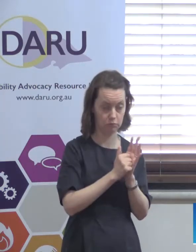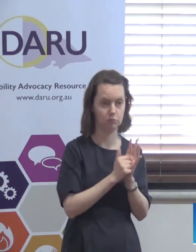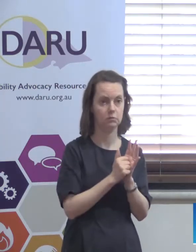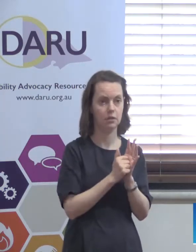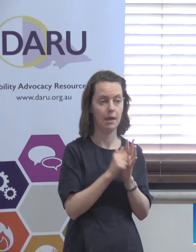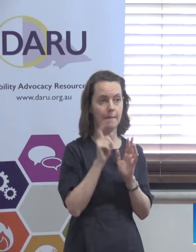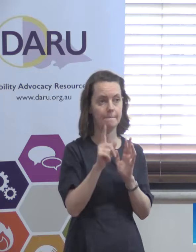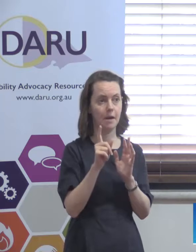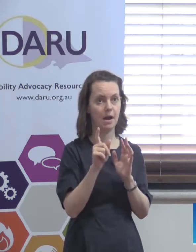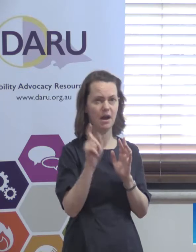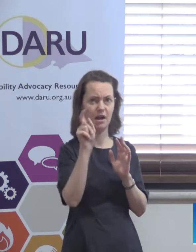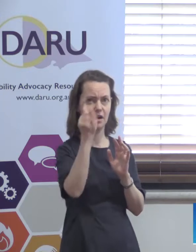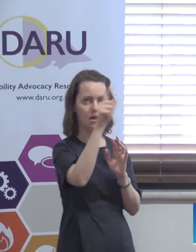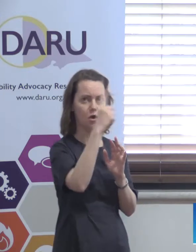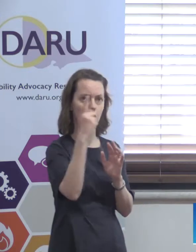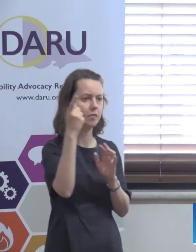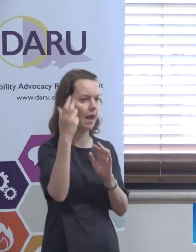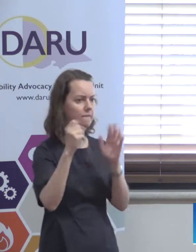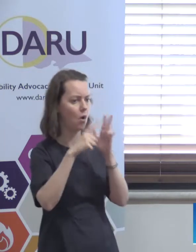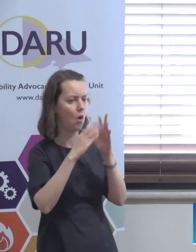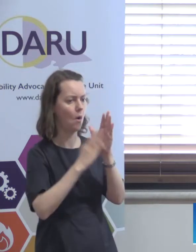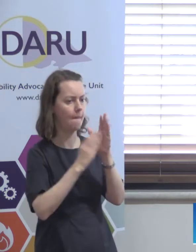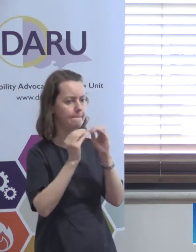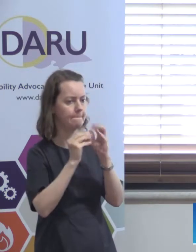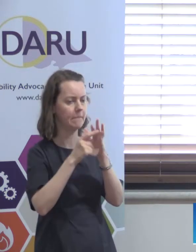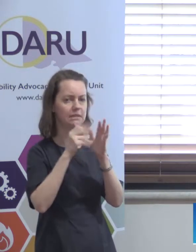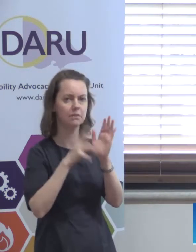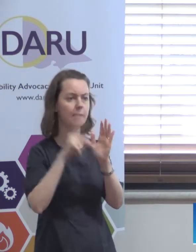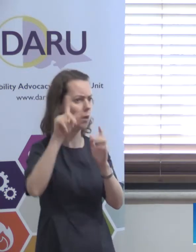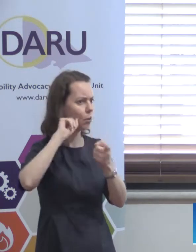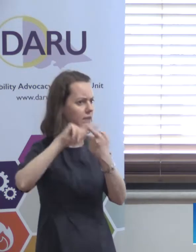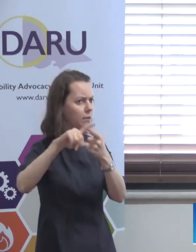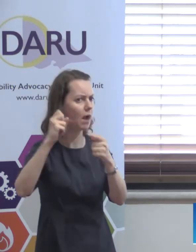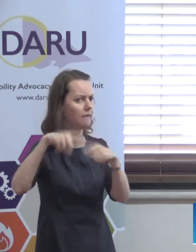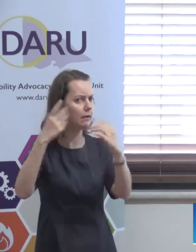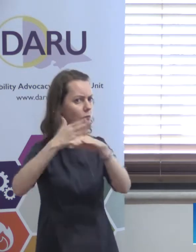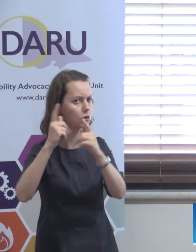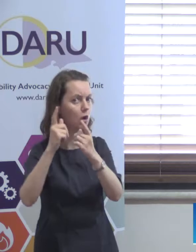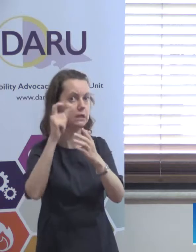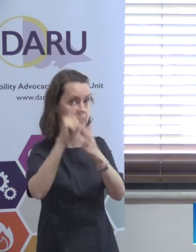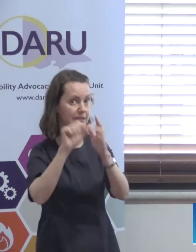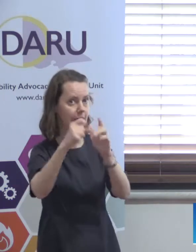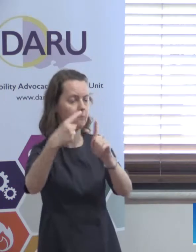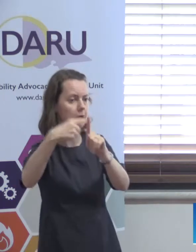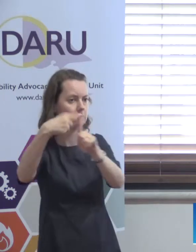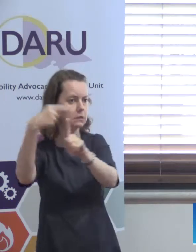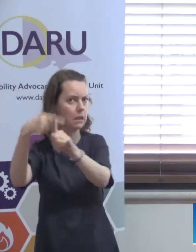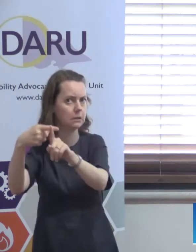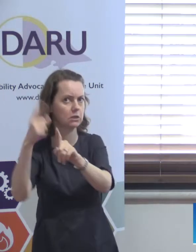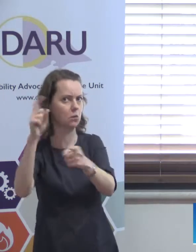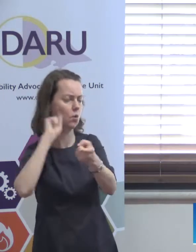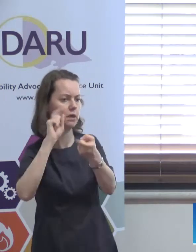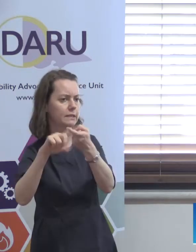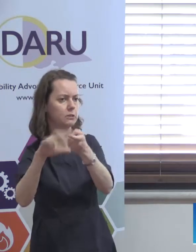some states some of those functions are done by the ombudsman and the ombudsman would continue because they do other things. So it's something that